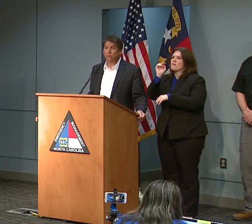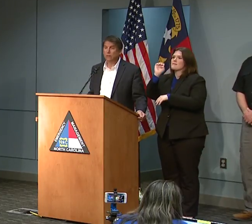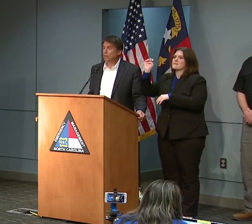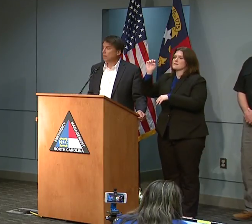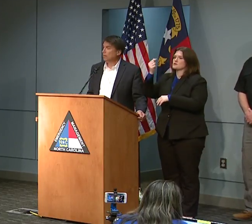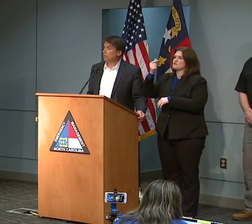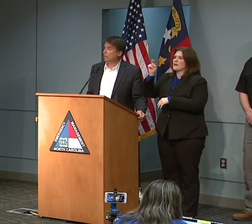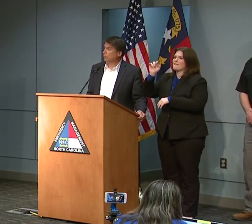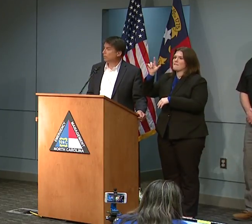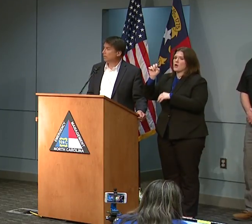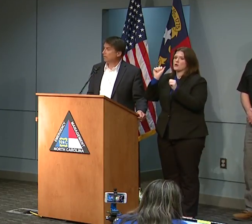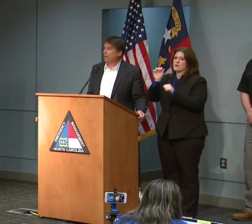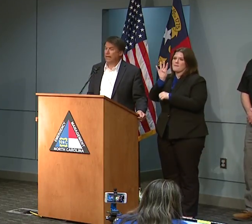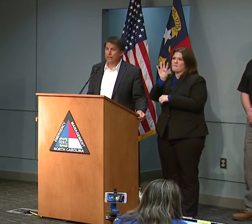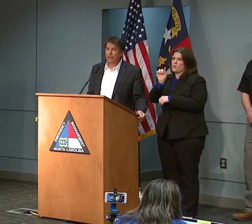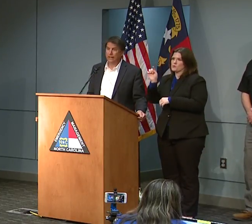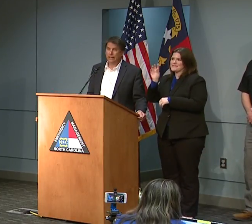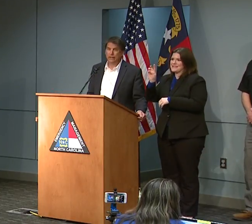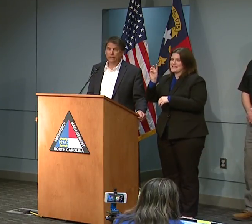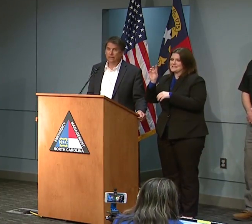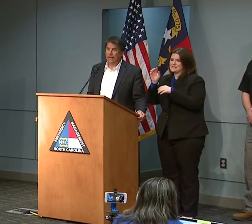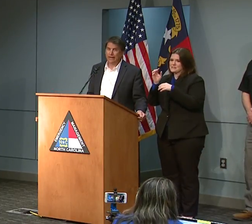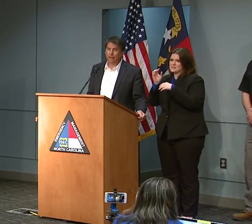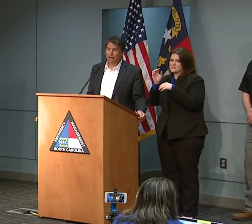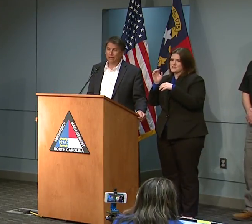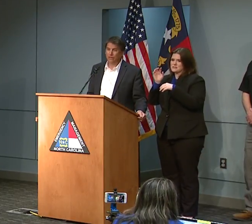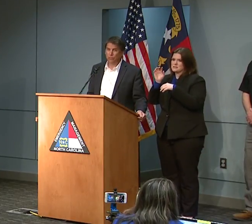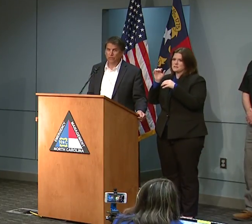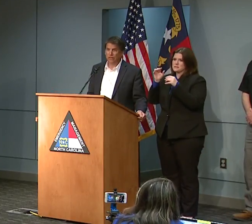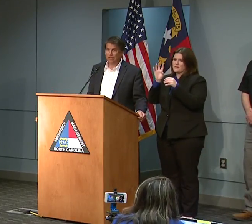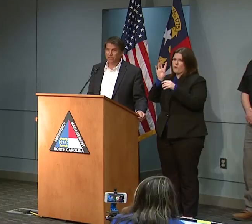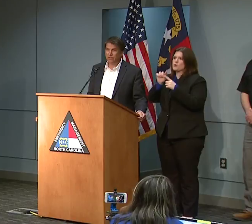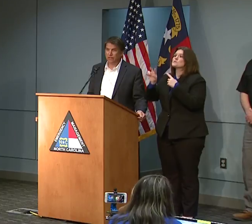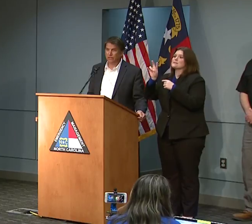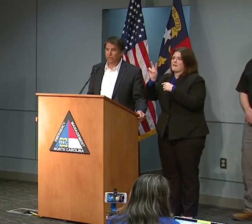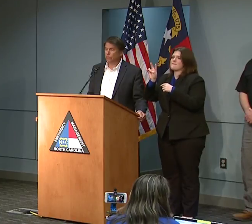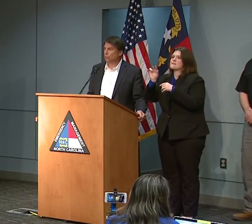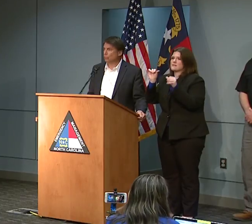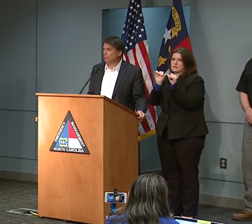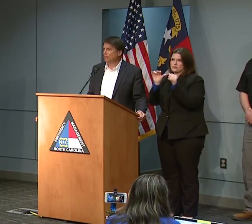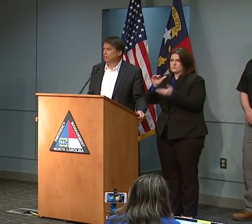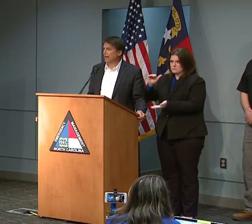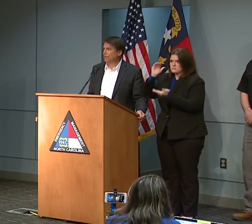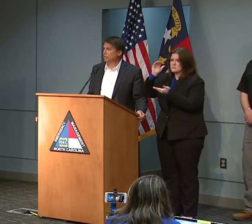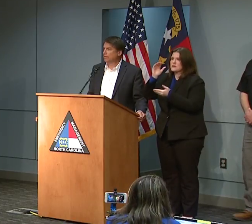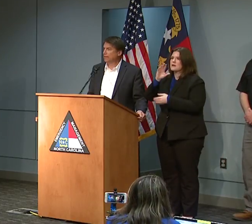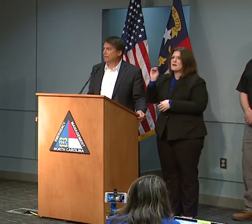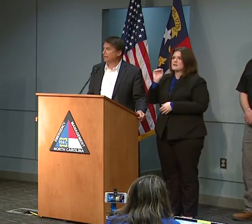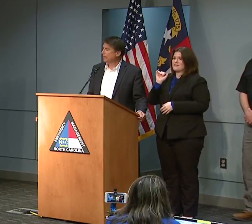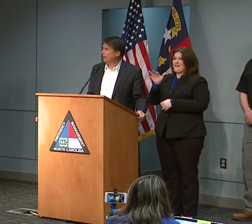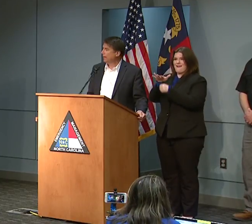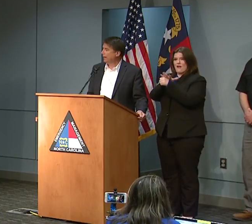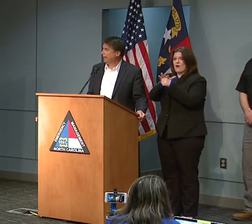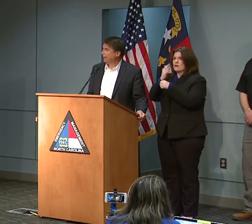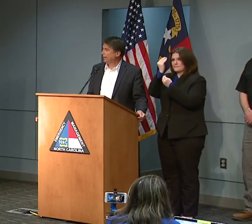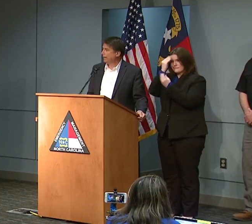Greenville, North Carolina, and that area, as we said yesterday, is extremely saturated,